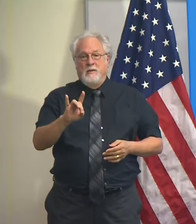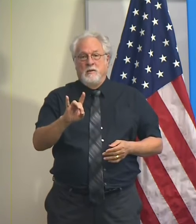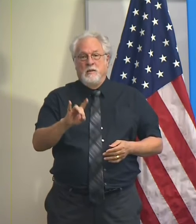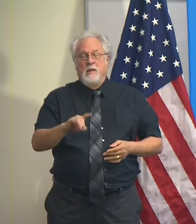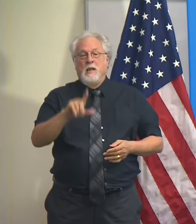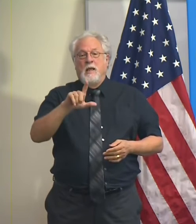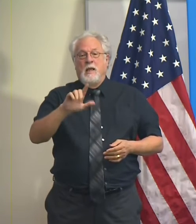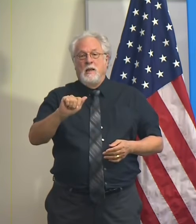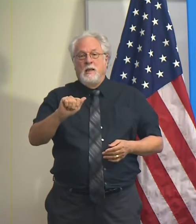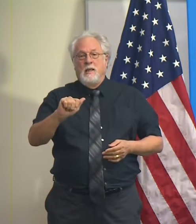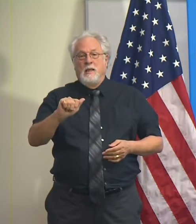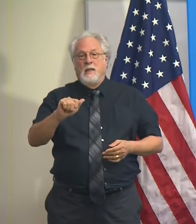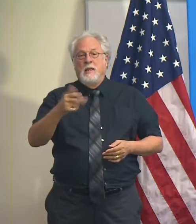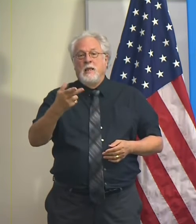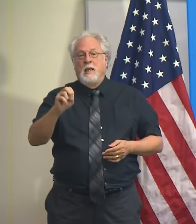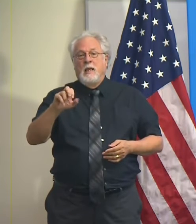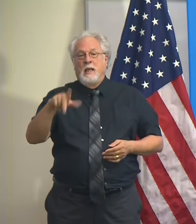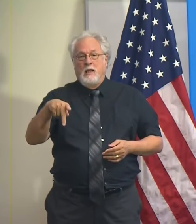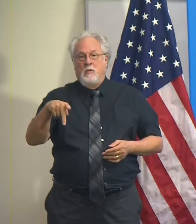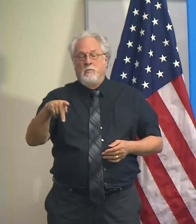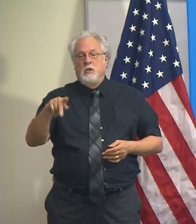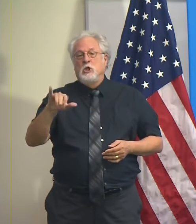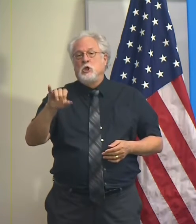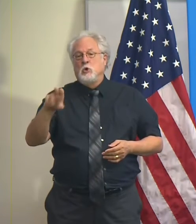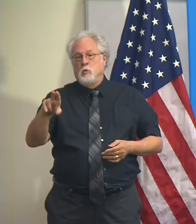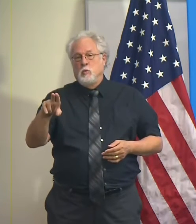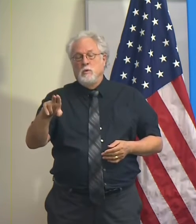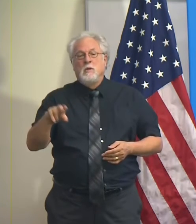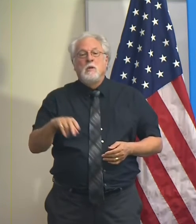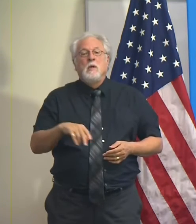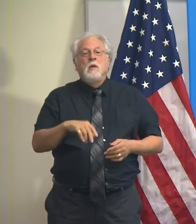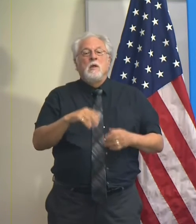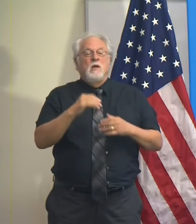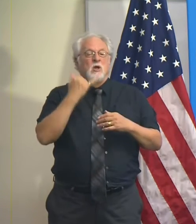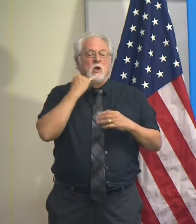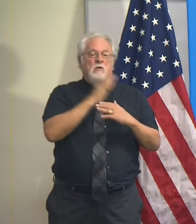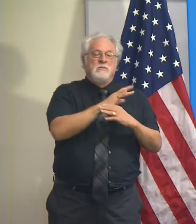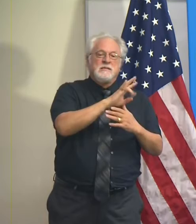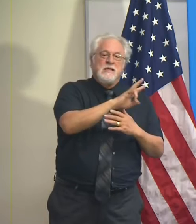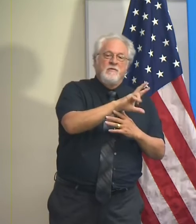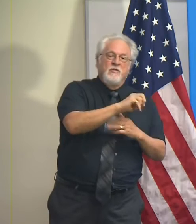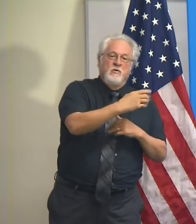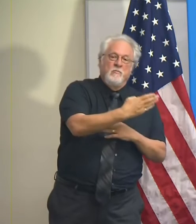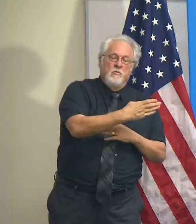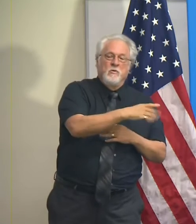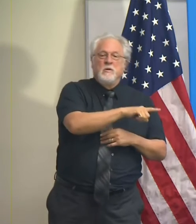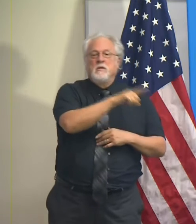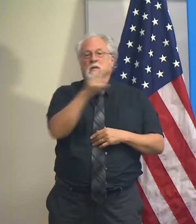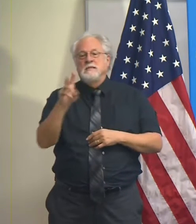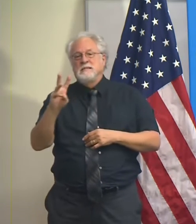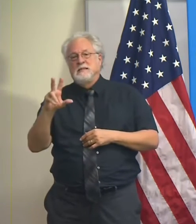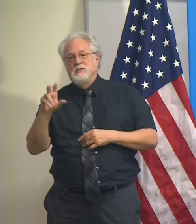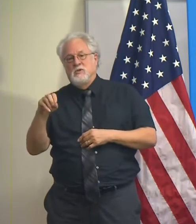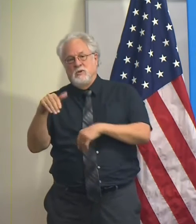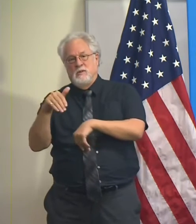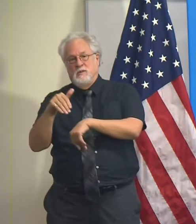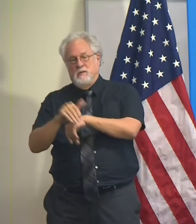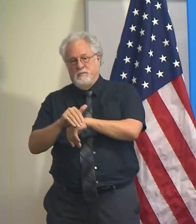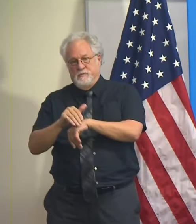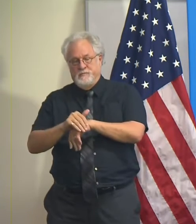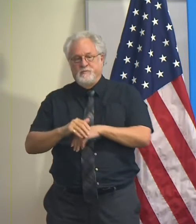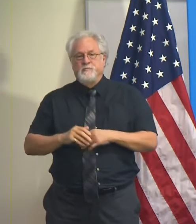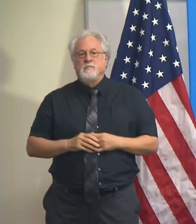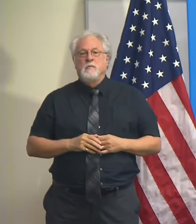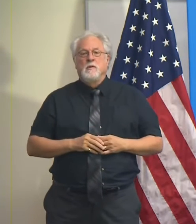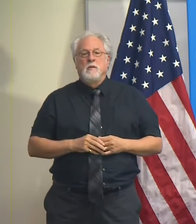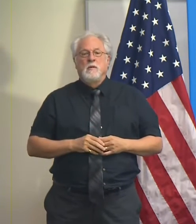-LA-HELP-U. They can call between 7 30 a.m. and 6 30 p